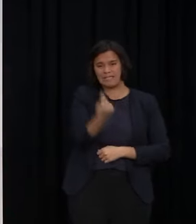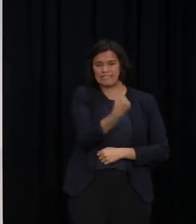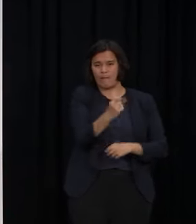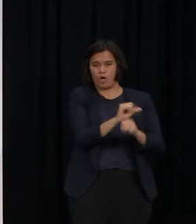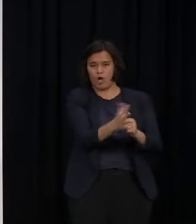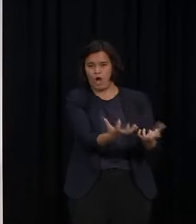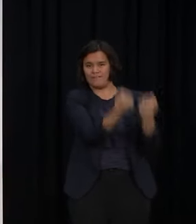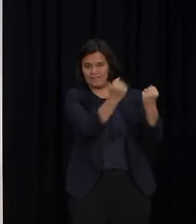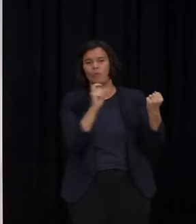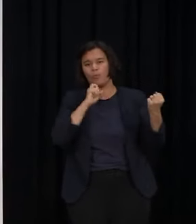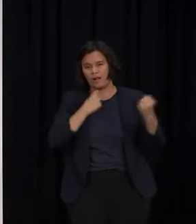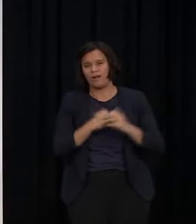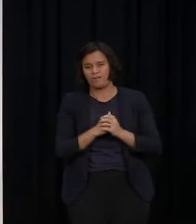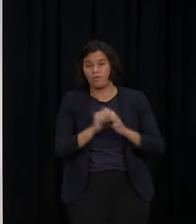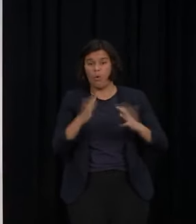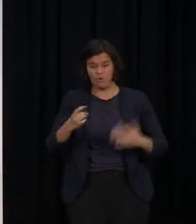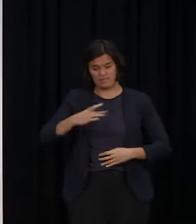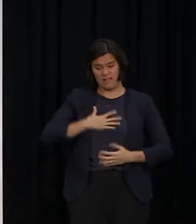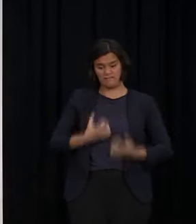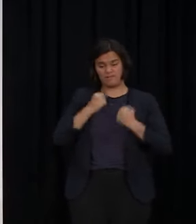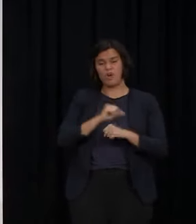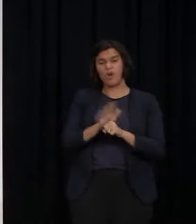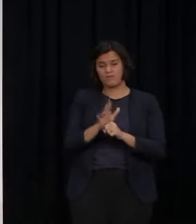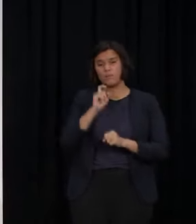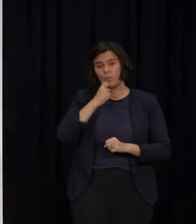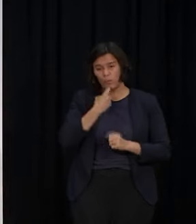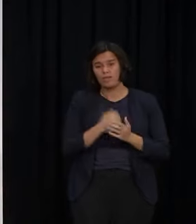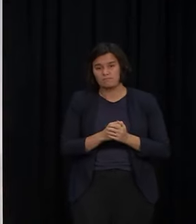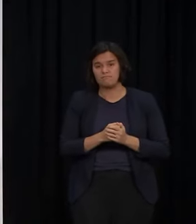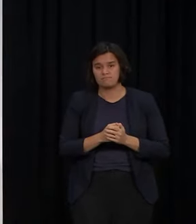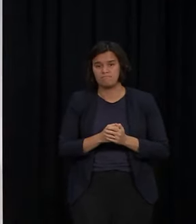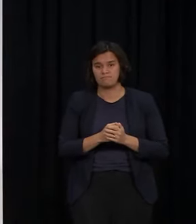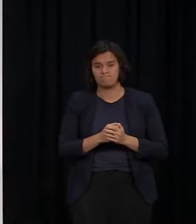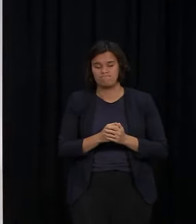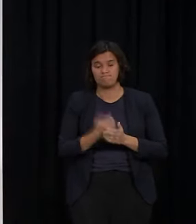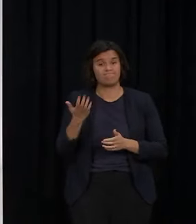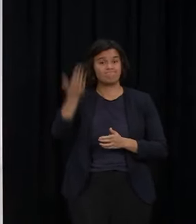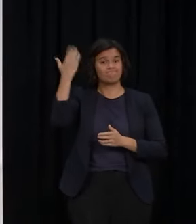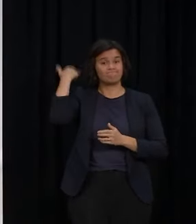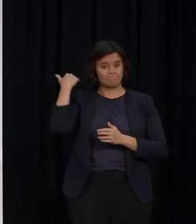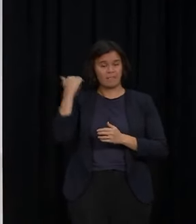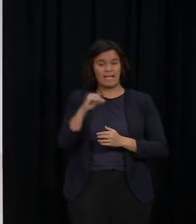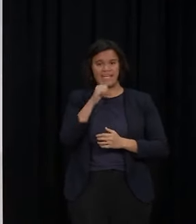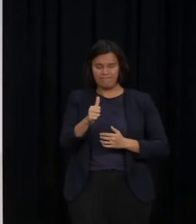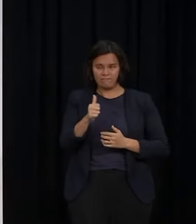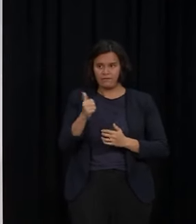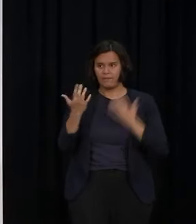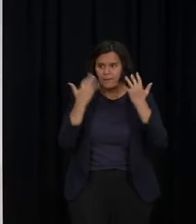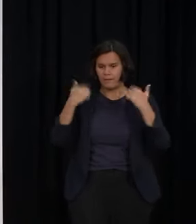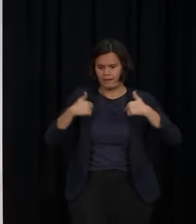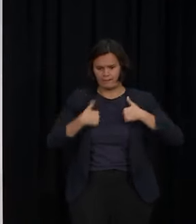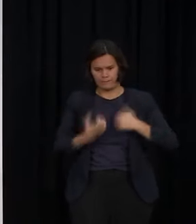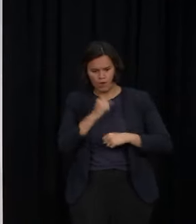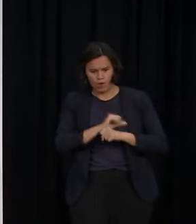potentially get it ourselves. There was a time when that was a scary prospect, but it doesn't have to be